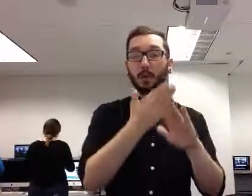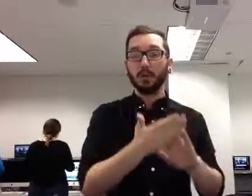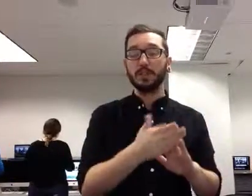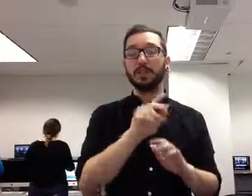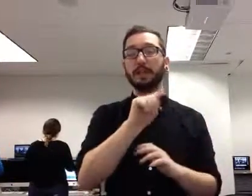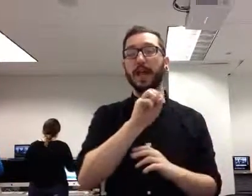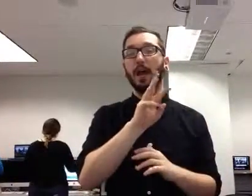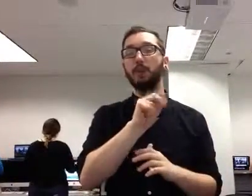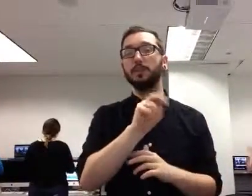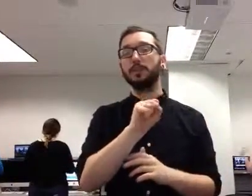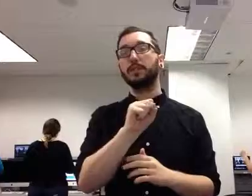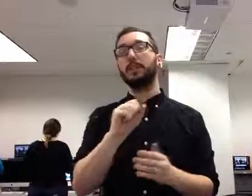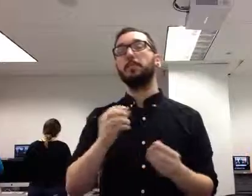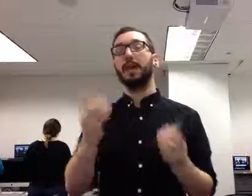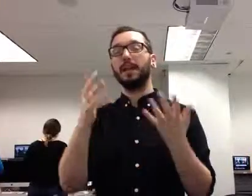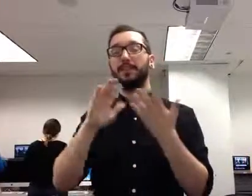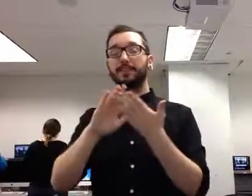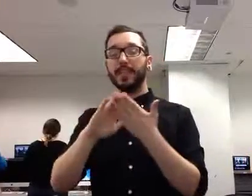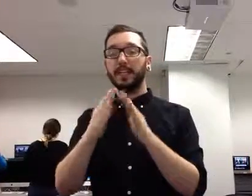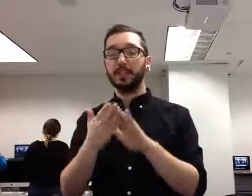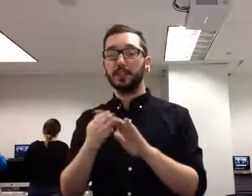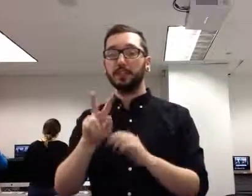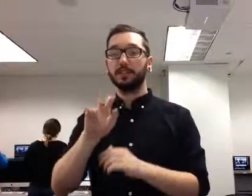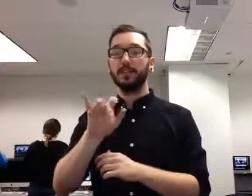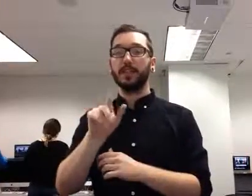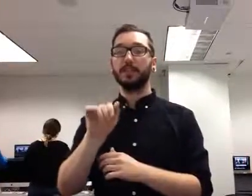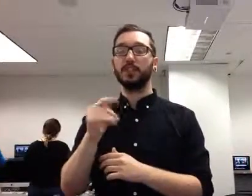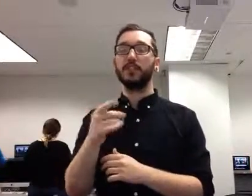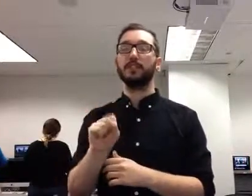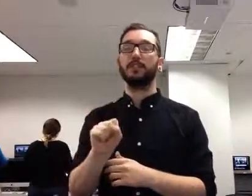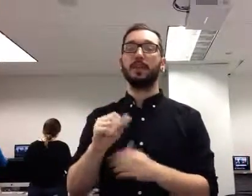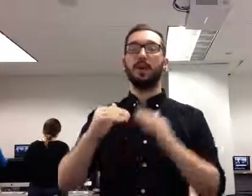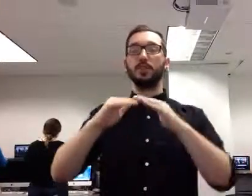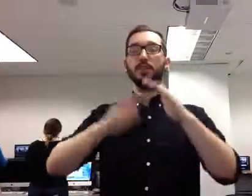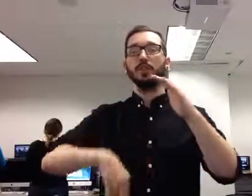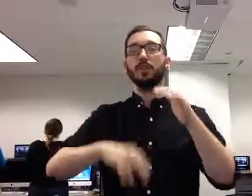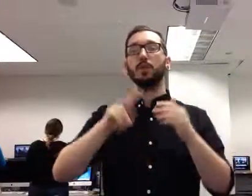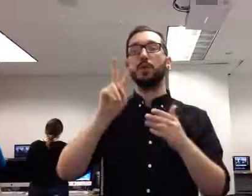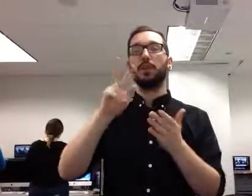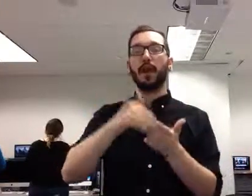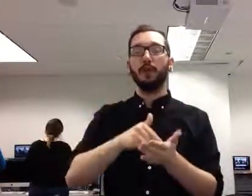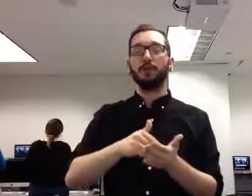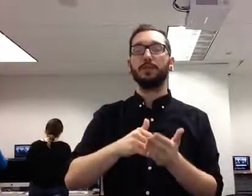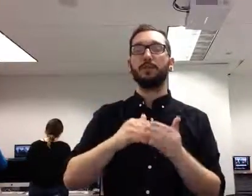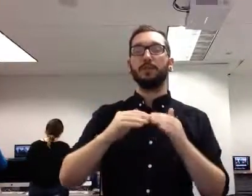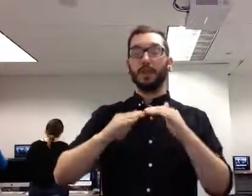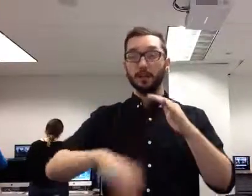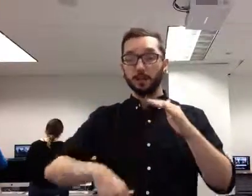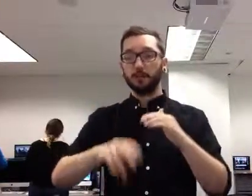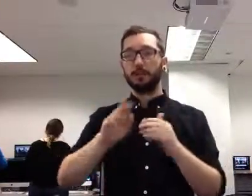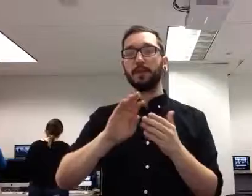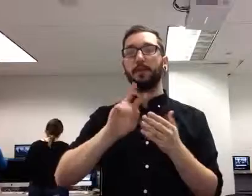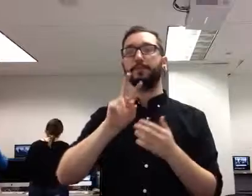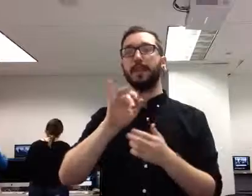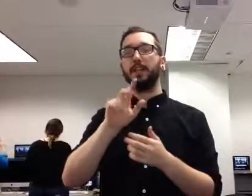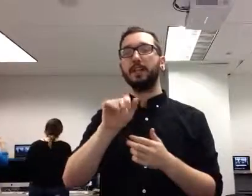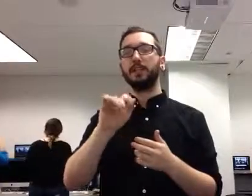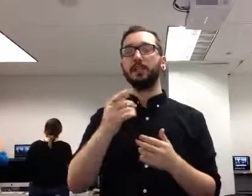like probably population. Anything under 2,000 would be a village. Anything over 2,000 would be a town. So that's what that refers to.